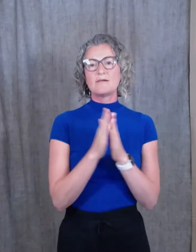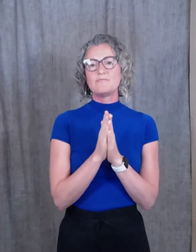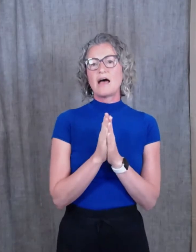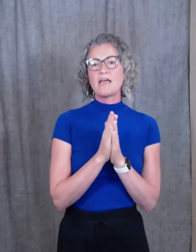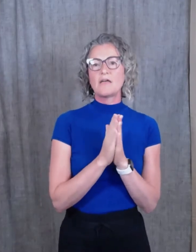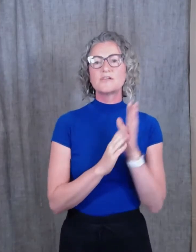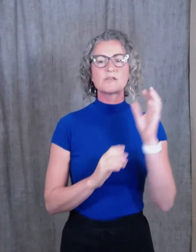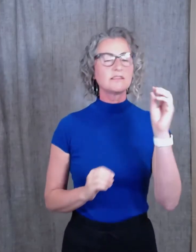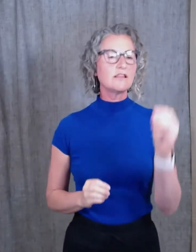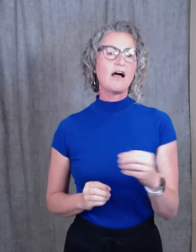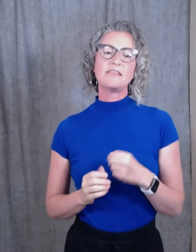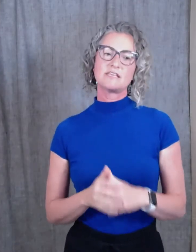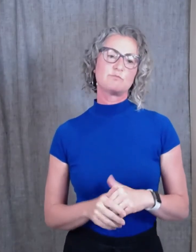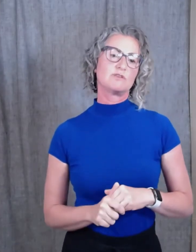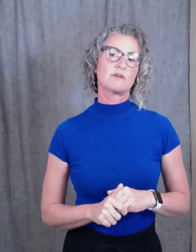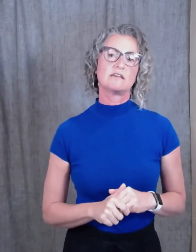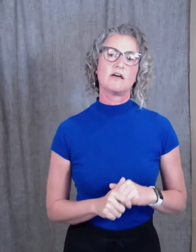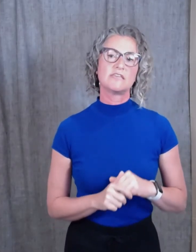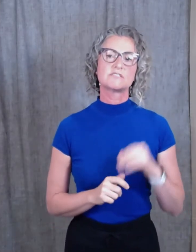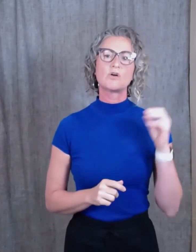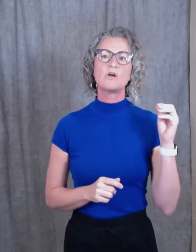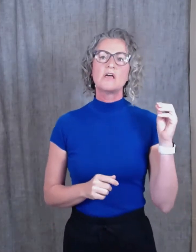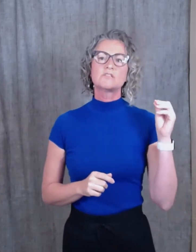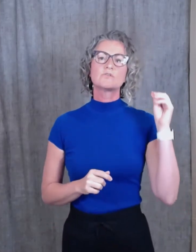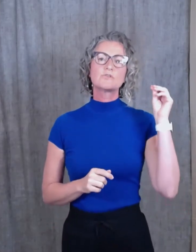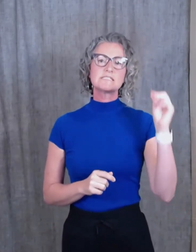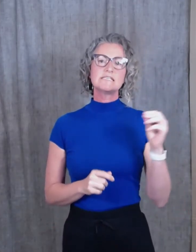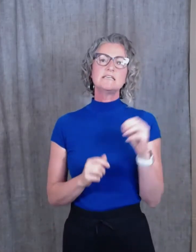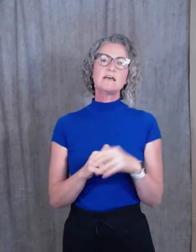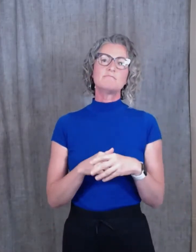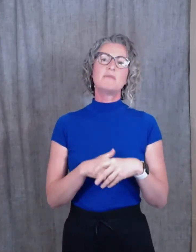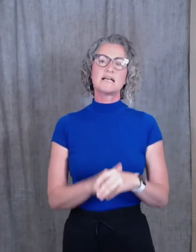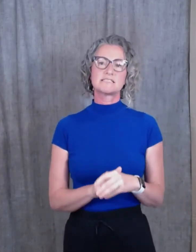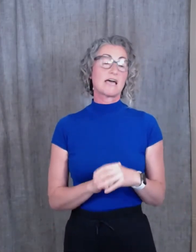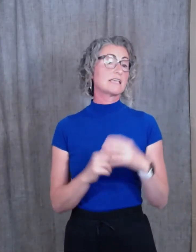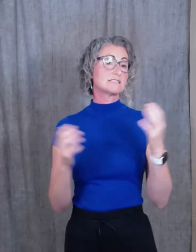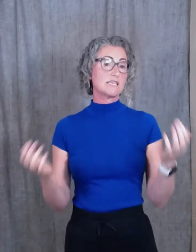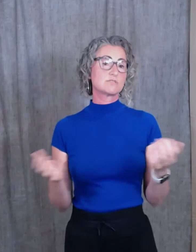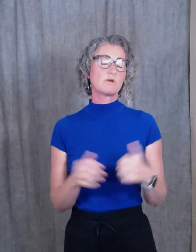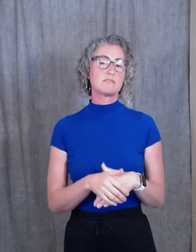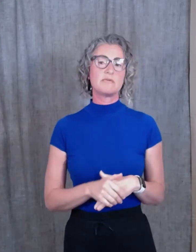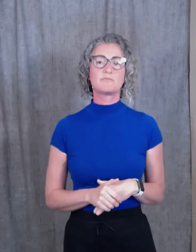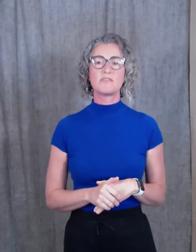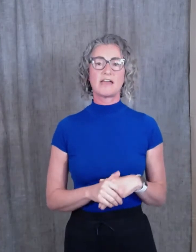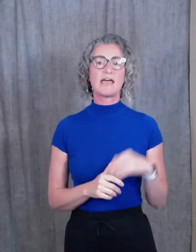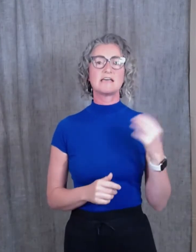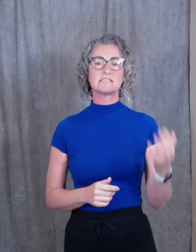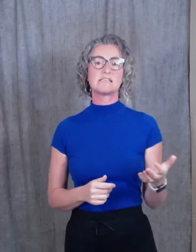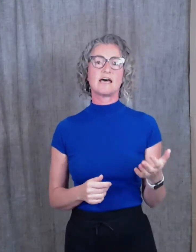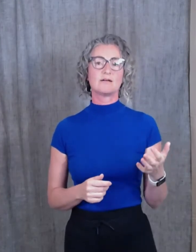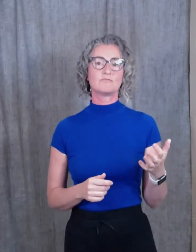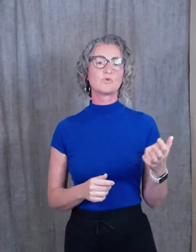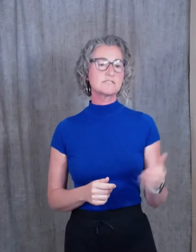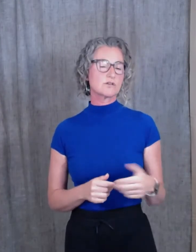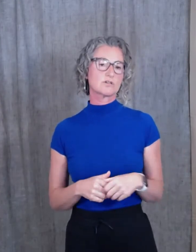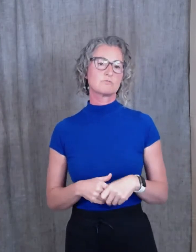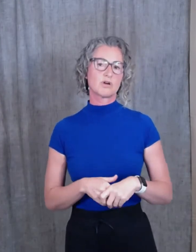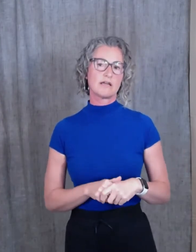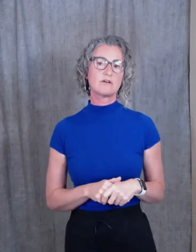There's a lot that's been written on this. So Christina Maslach is one of the people that has researched burnout, and